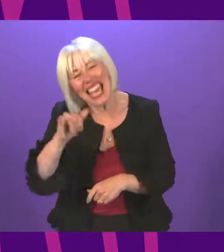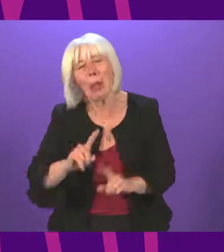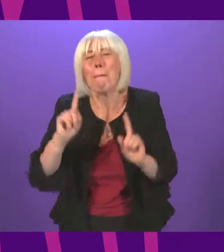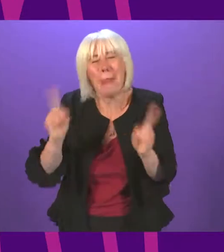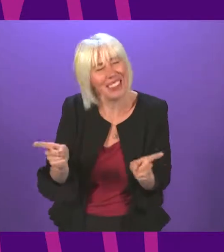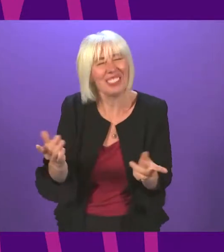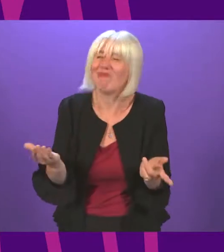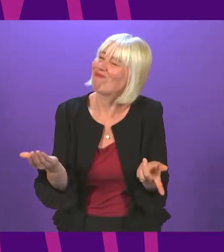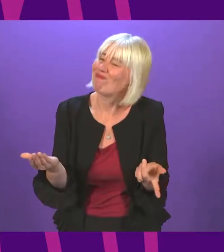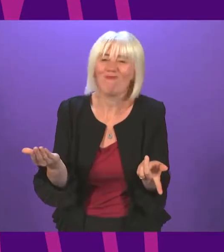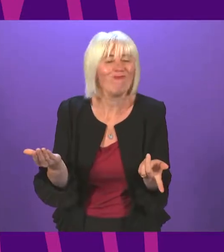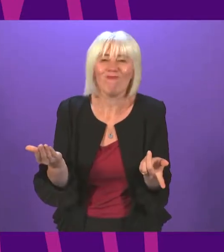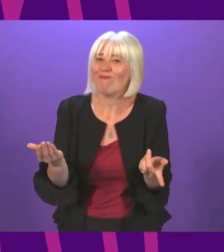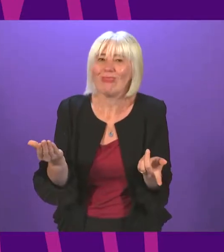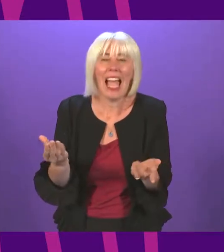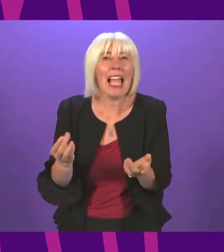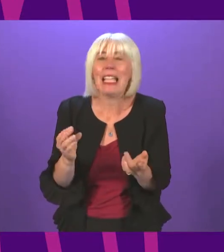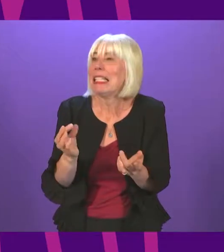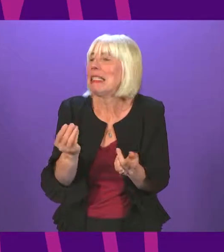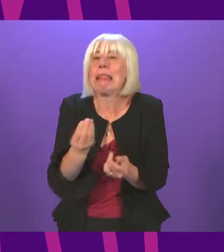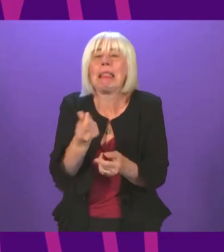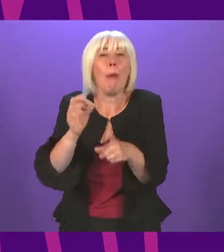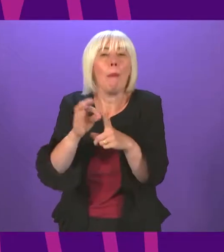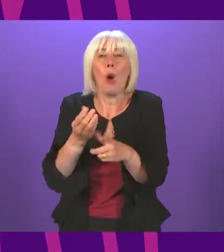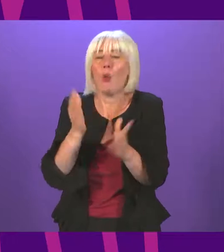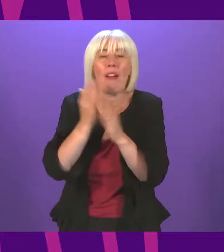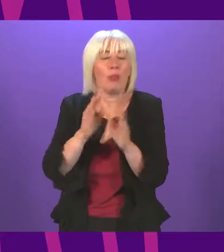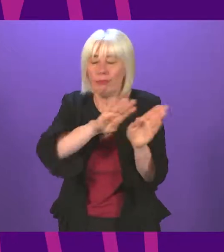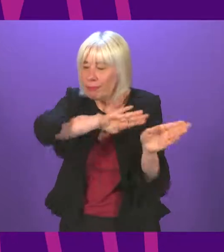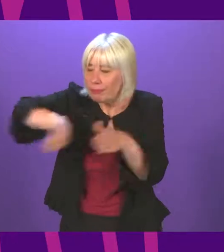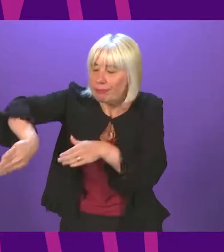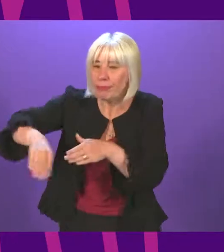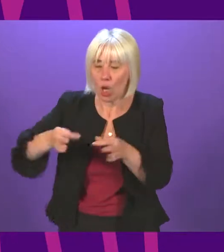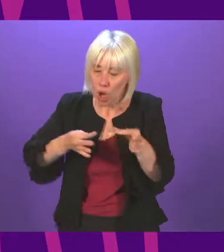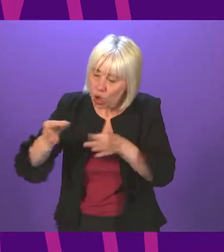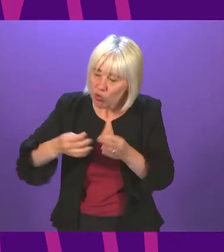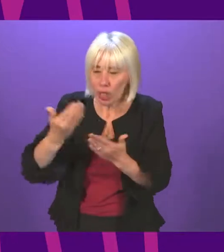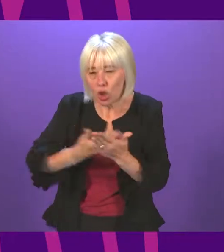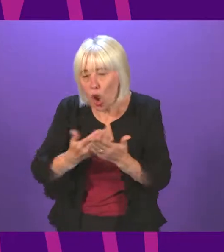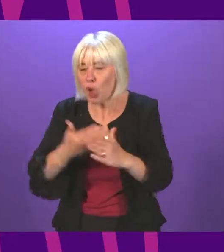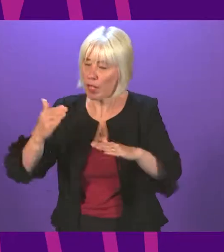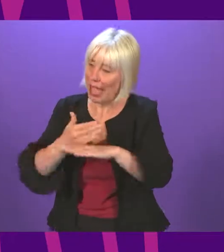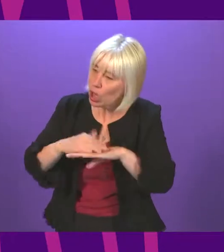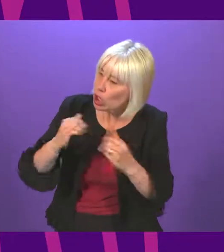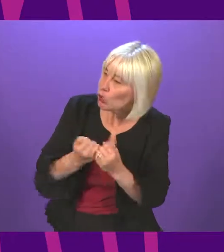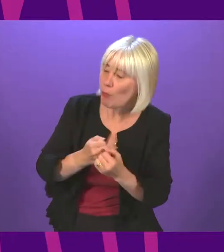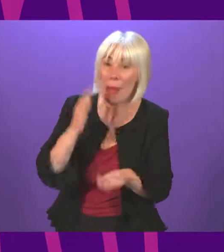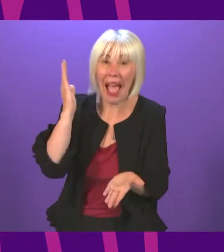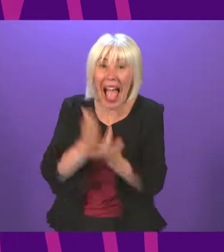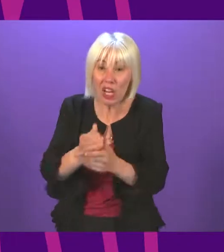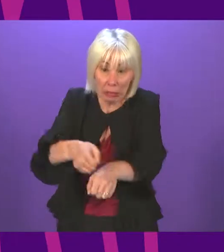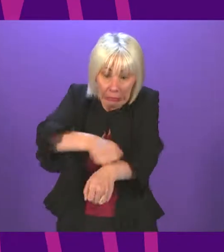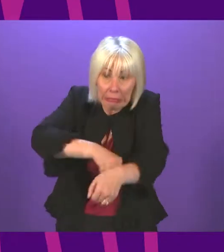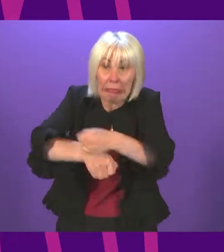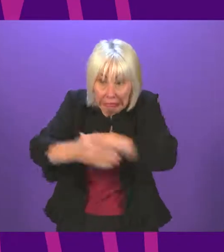be honest, at some point, the government needs to get past strategy documents and all these action groups and actually go to the action being